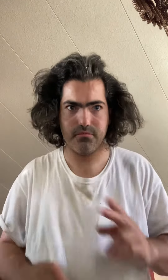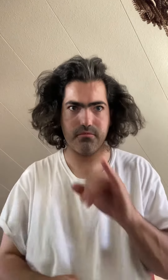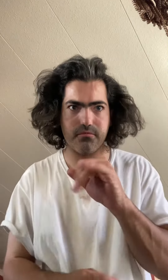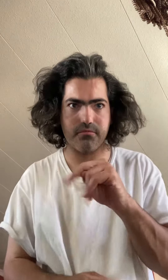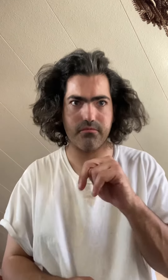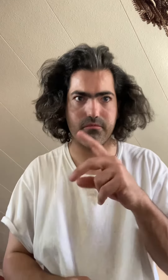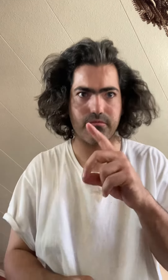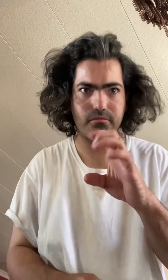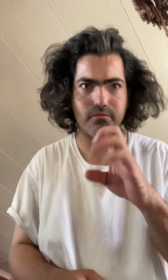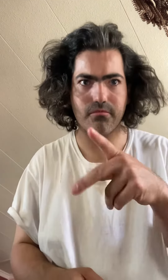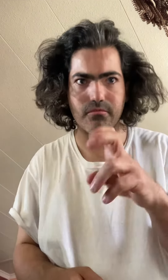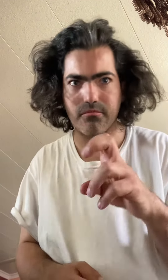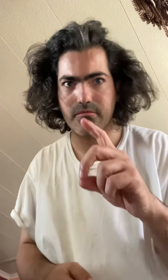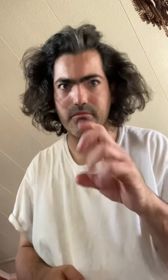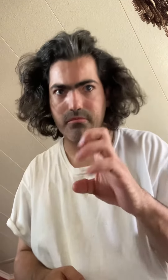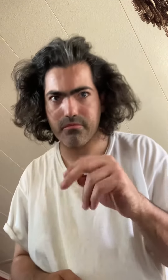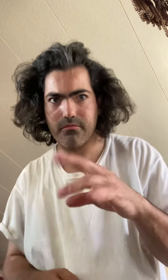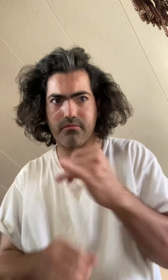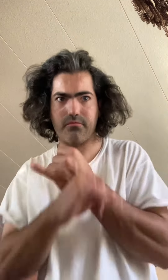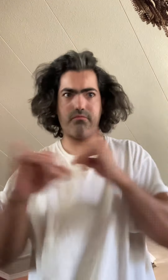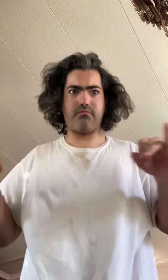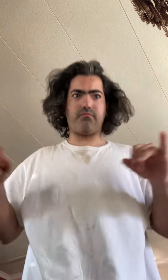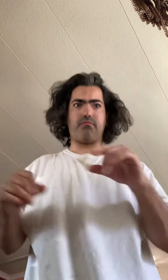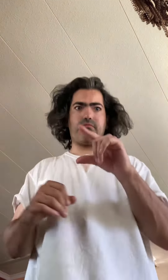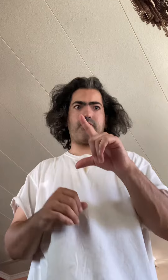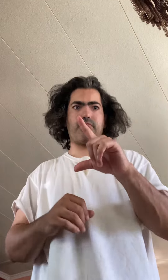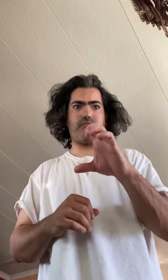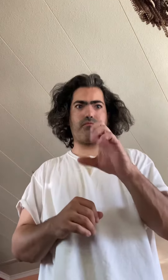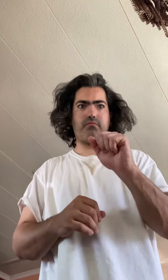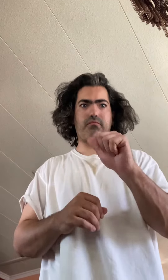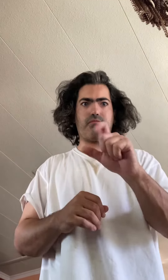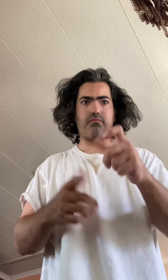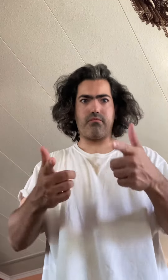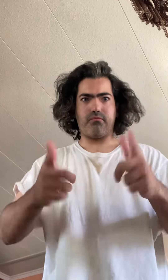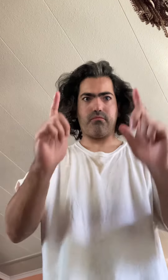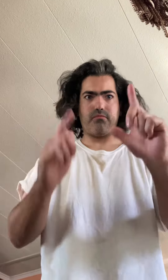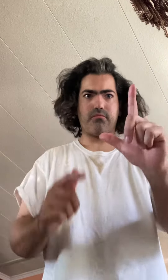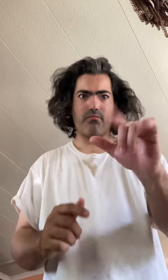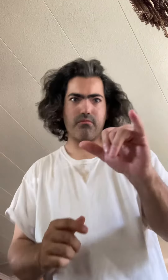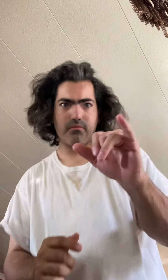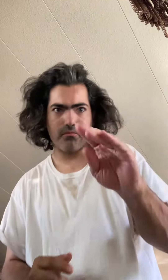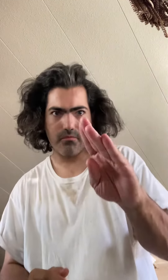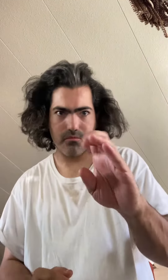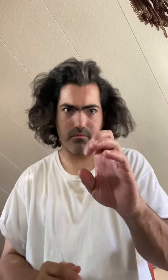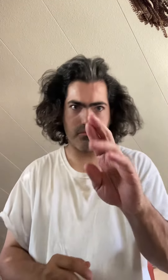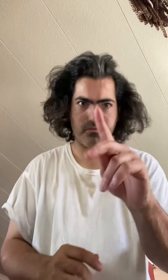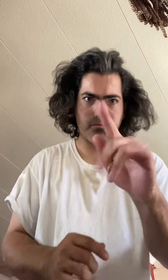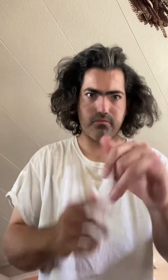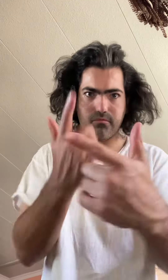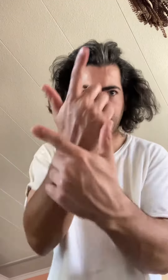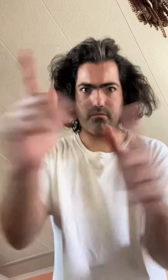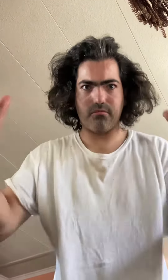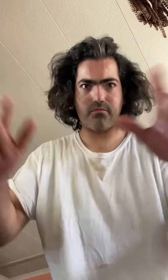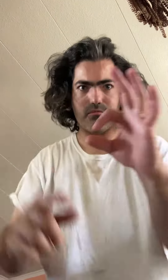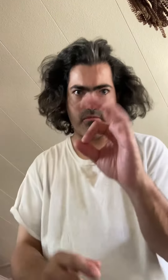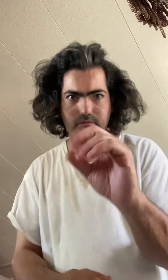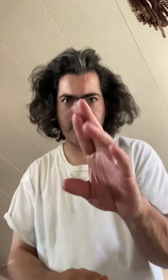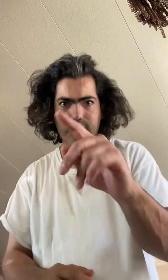Bob's Discount Furniture With our best financing options ever Six, twelve, thirty, and sixty-month financing options To fit your budget And tons of